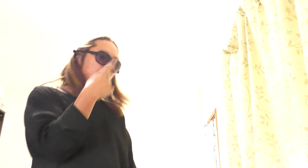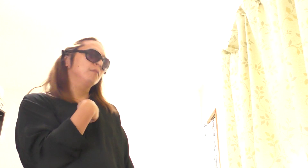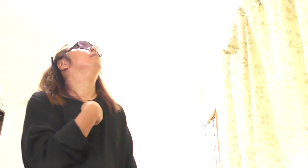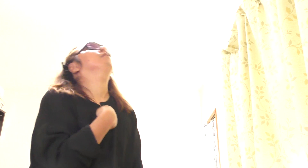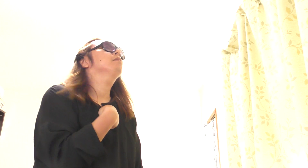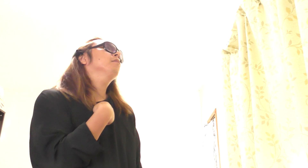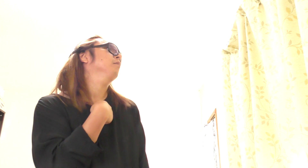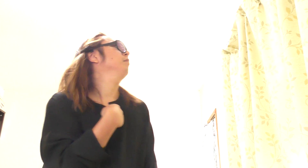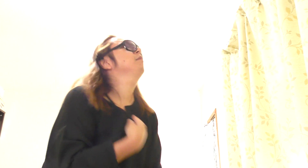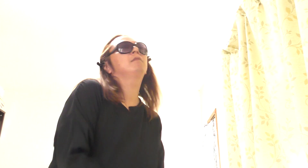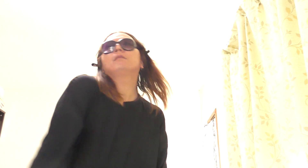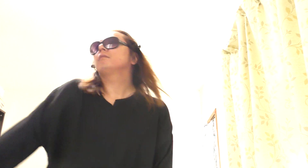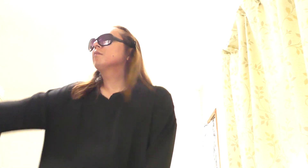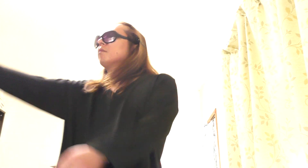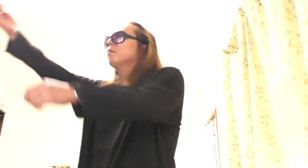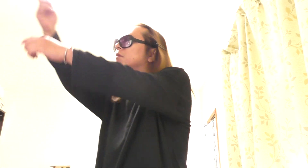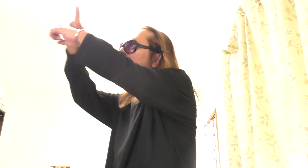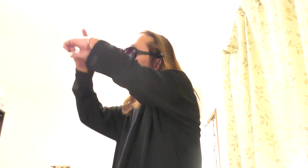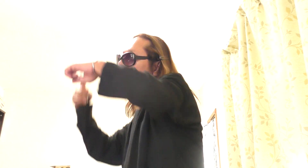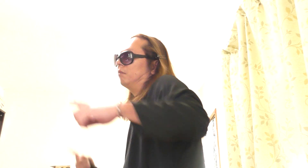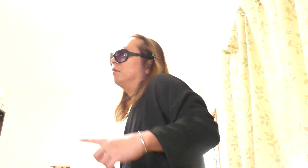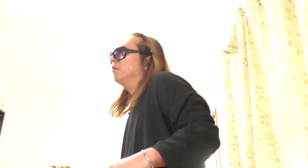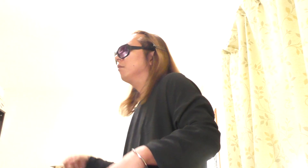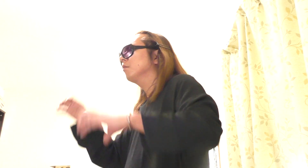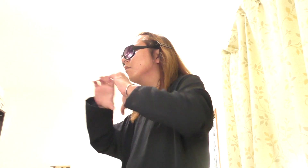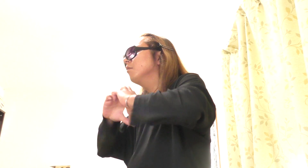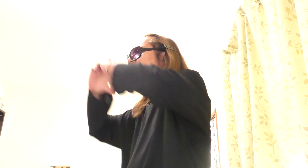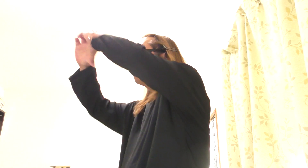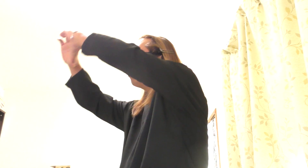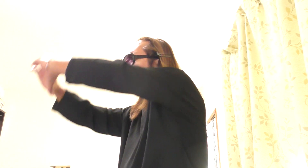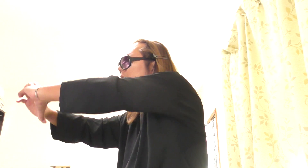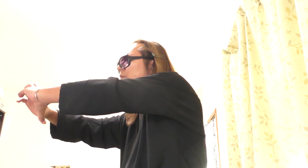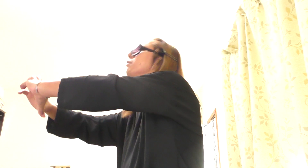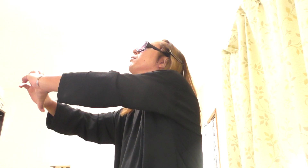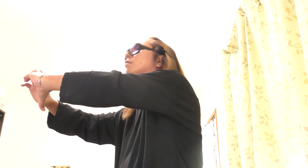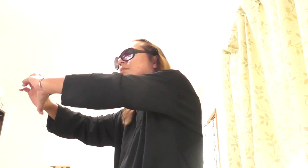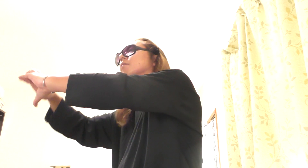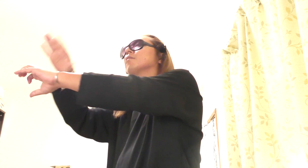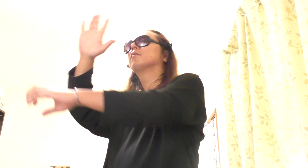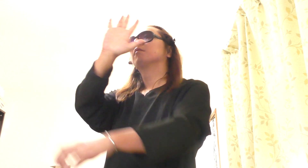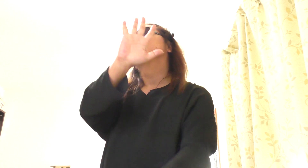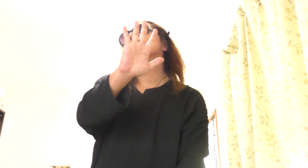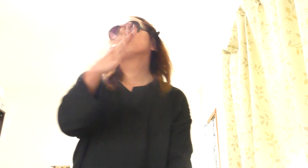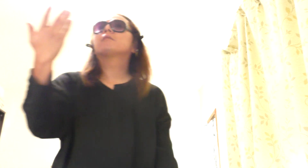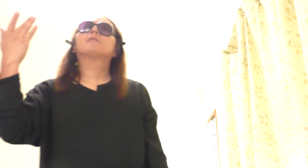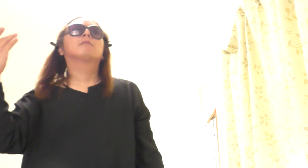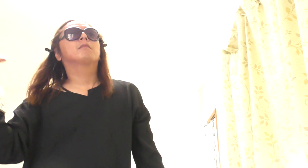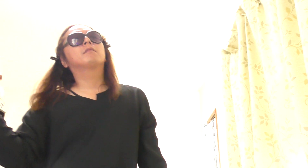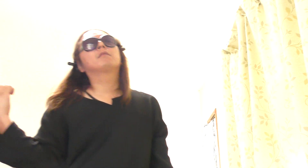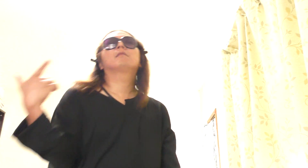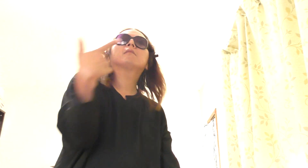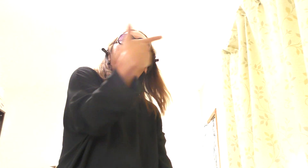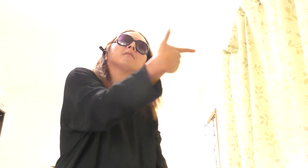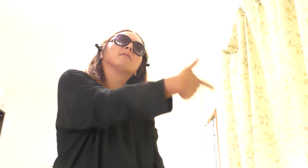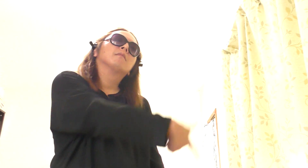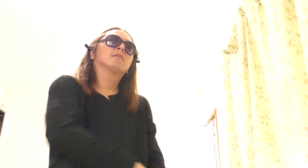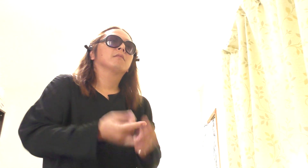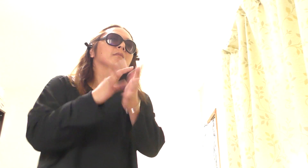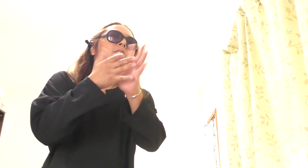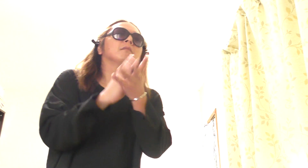it again Last Christmas, I gave you my heart But the very next day, you